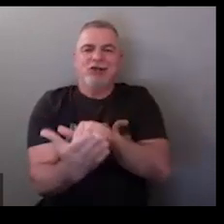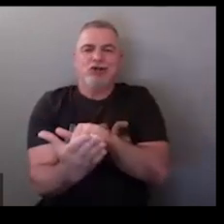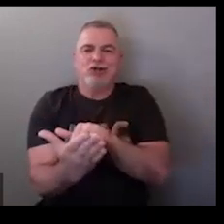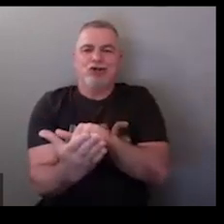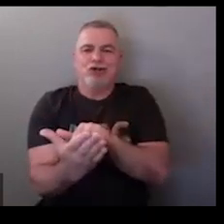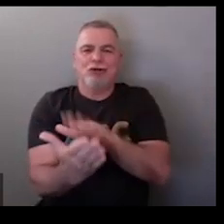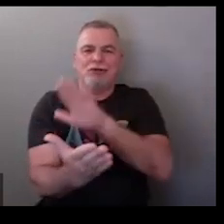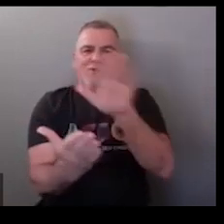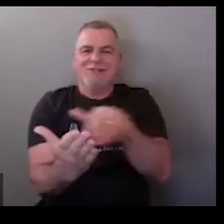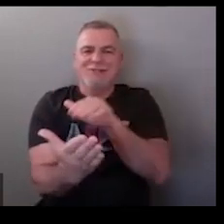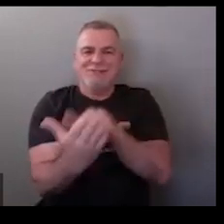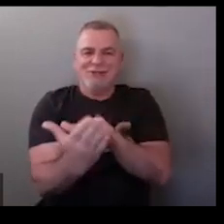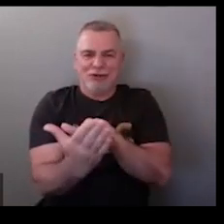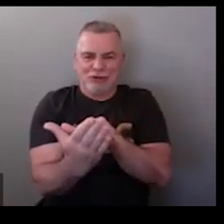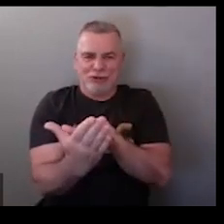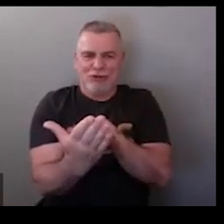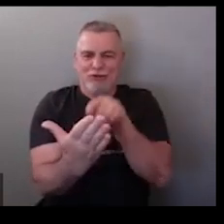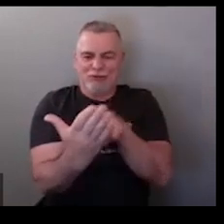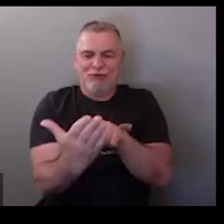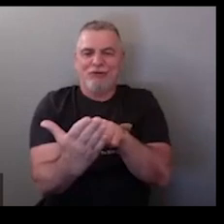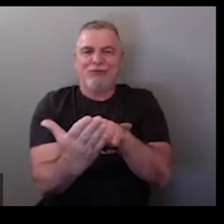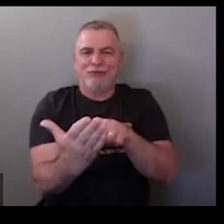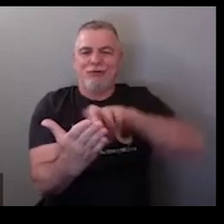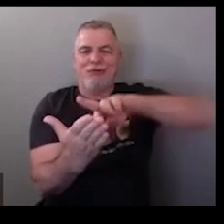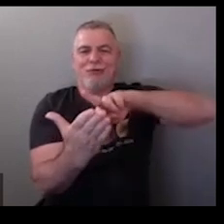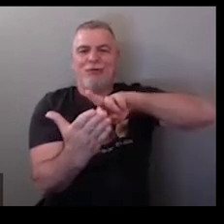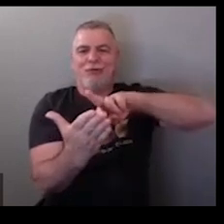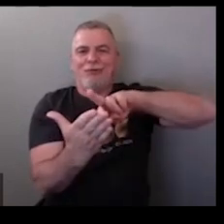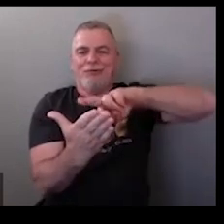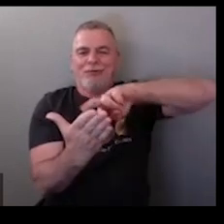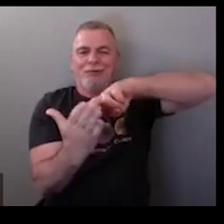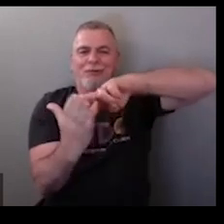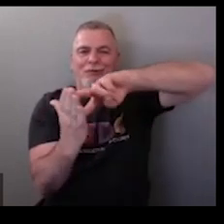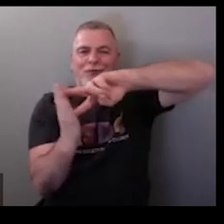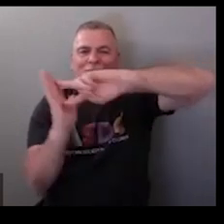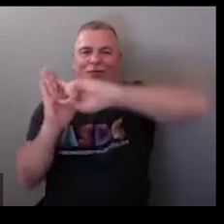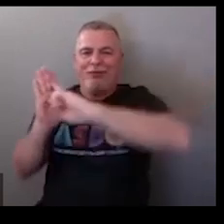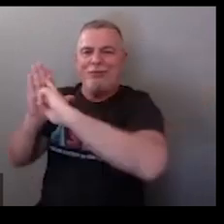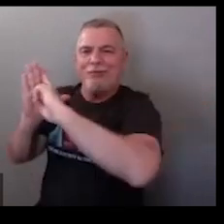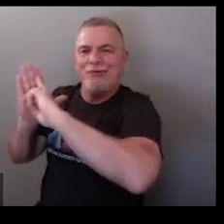okay so you have your center so this is pretty much a classifier